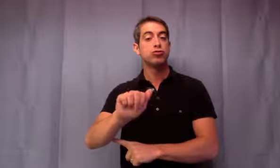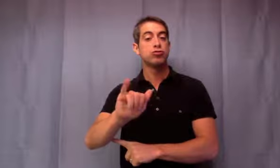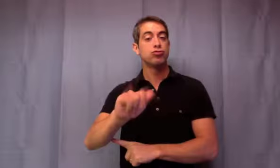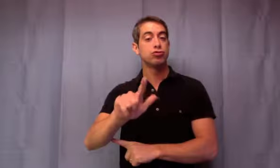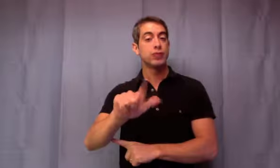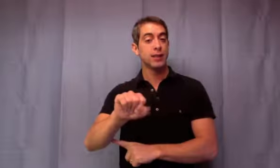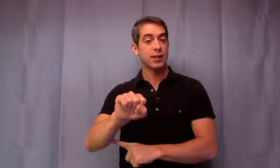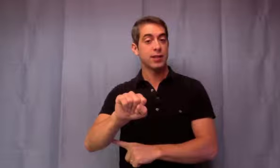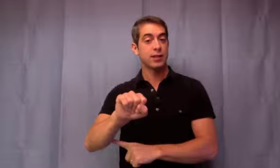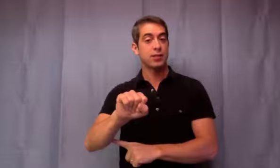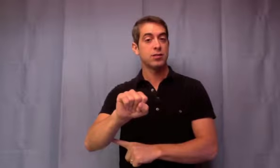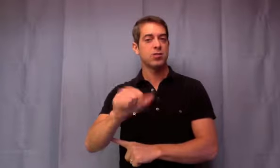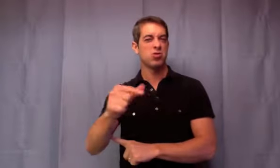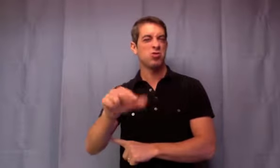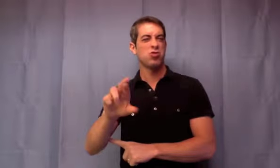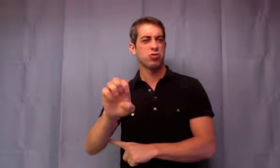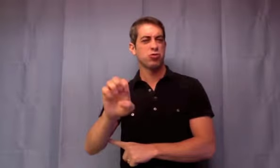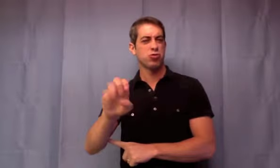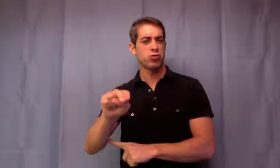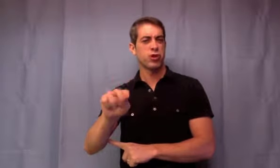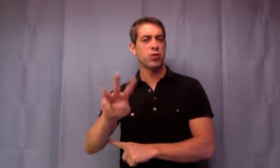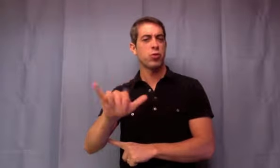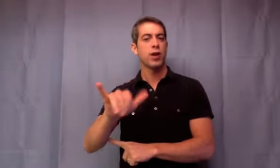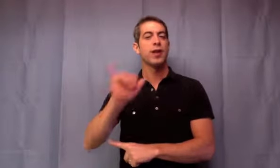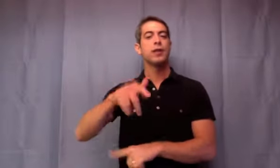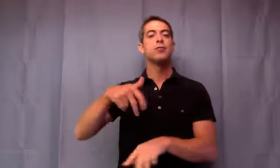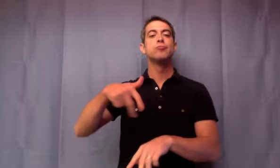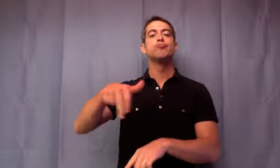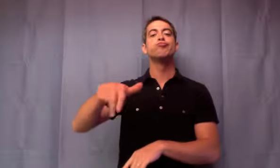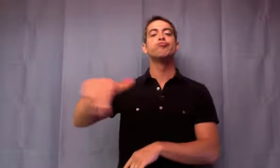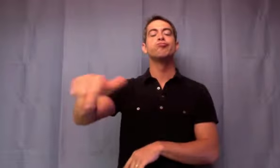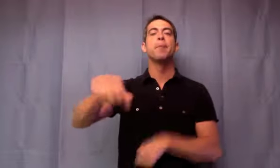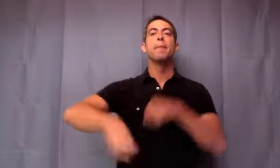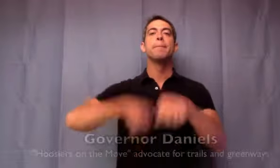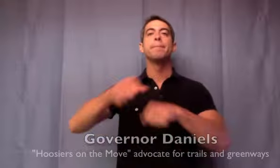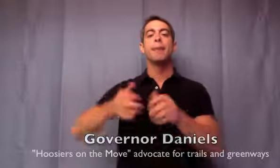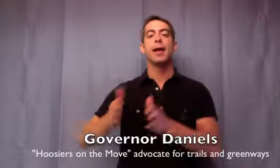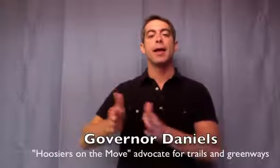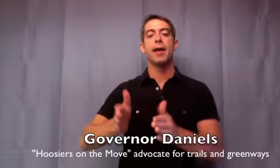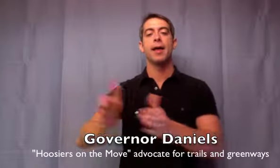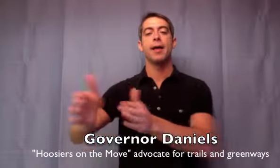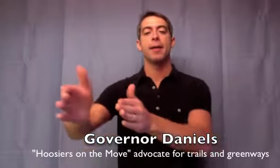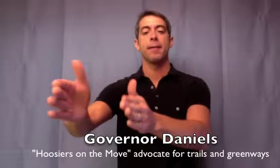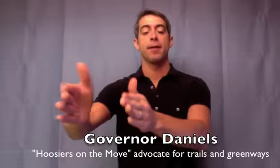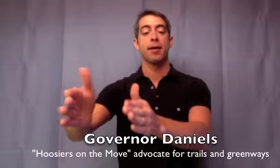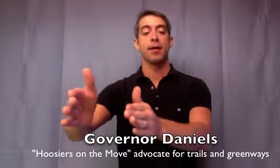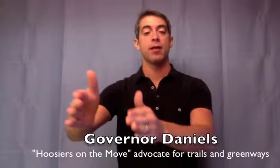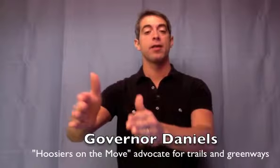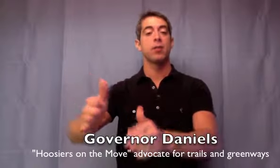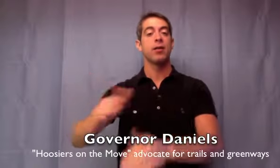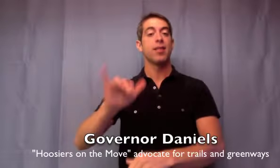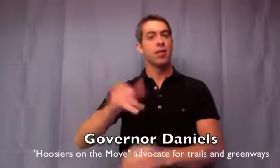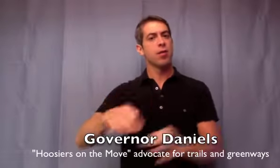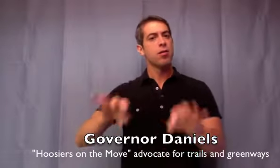provide that opportunity to enjoy the outdoors. Governor Daniels has been very active